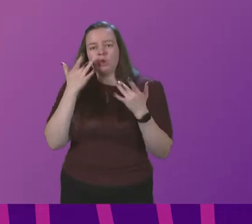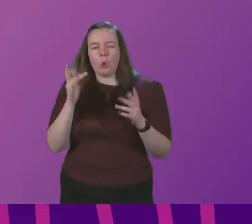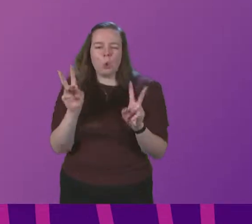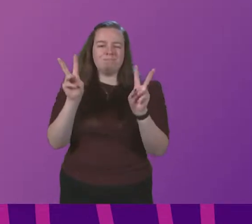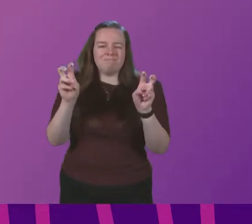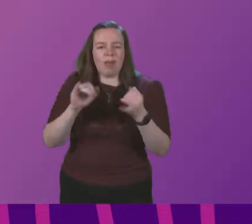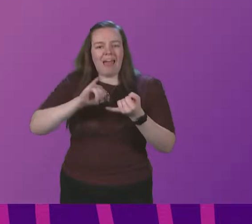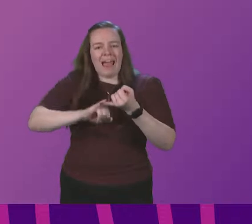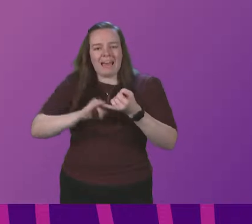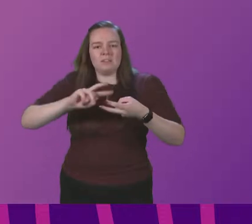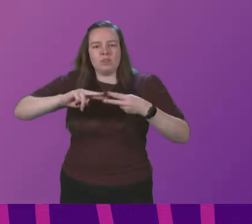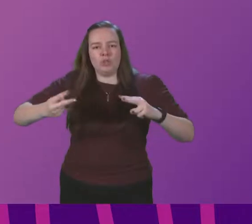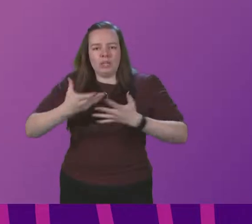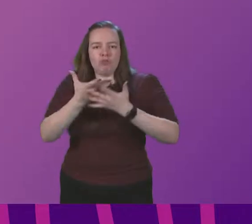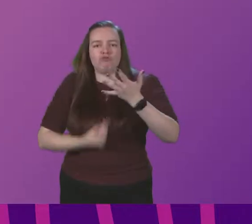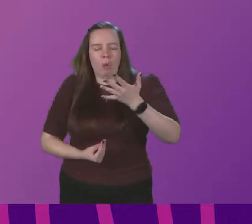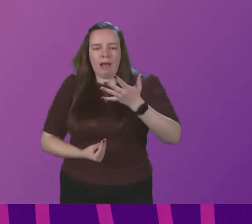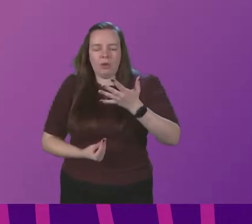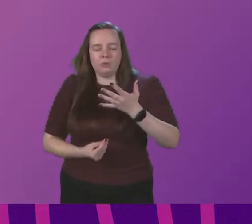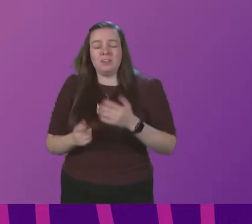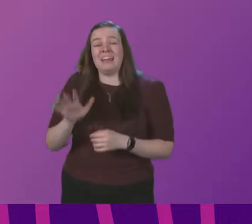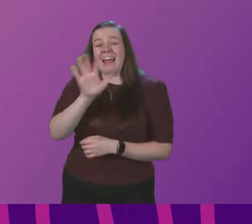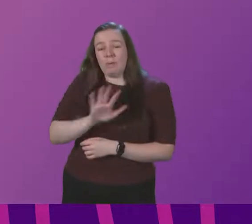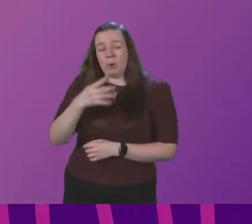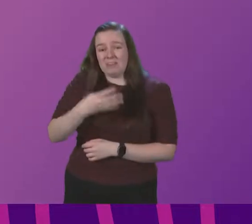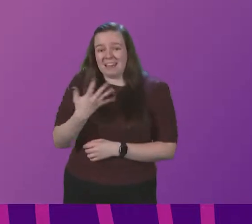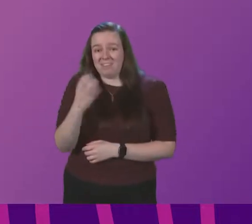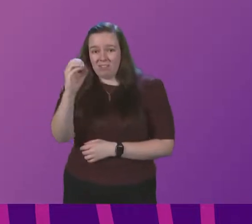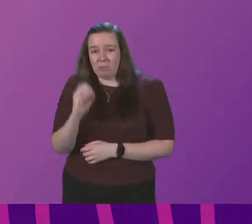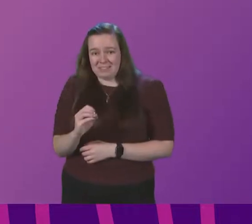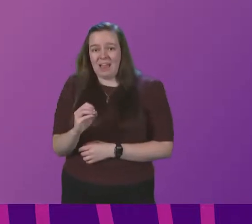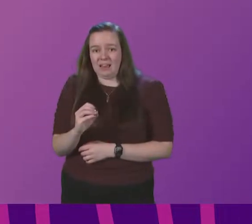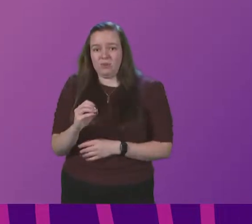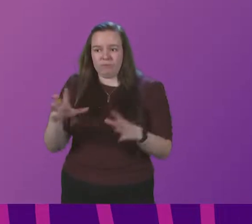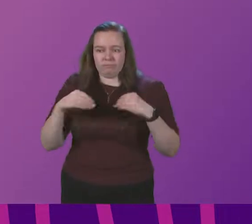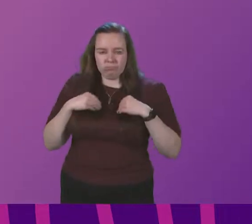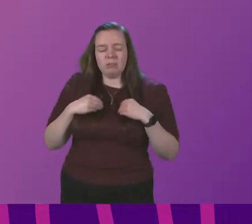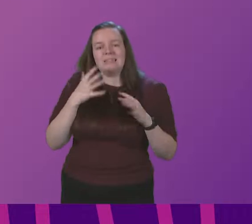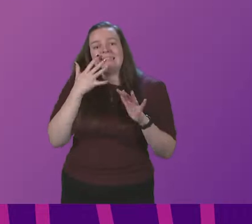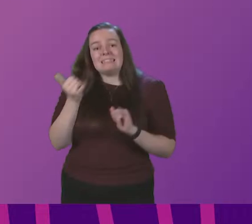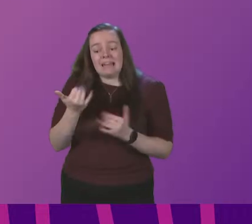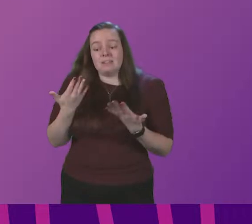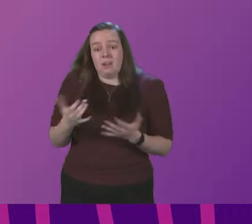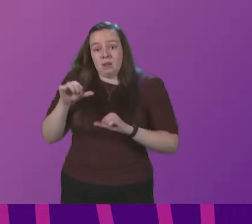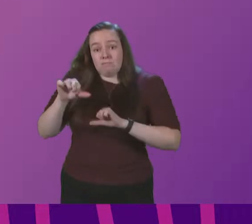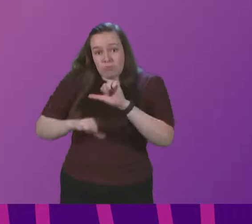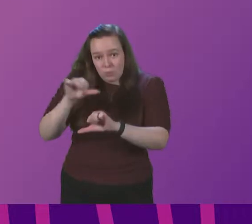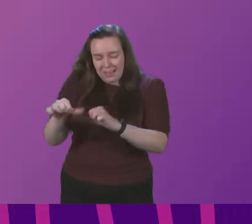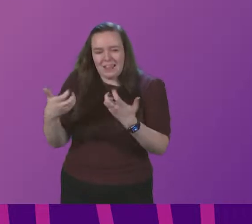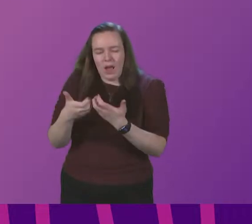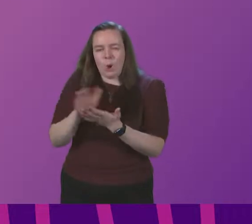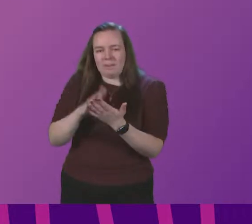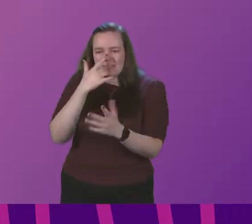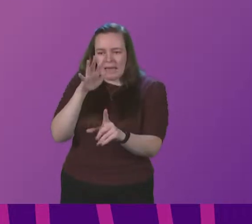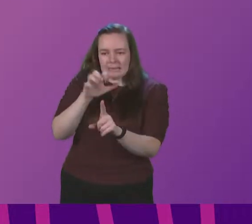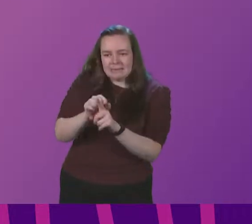called the S-gene dropout. For about 95 per cent of all cases in Scotland, tests are currently processed in a way that allows us